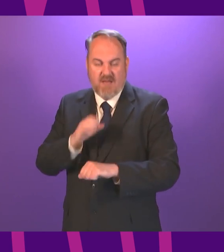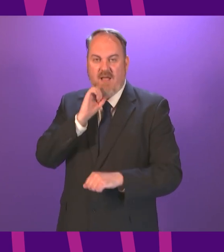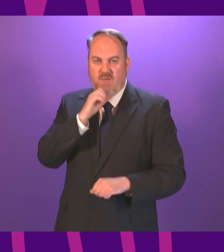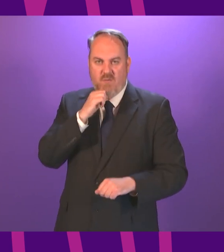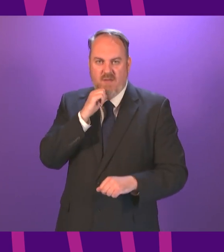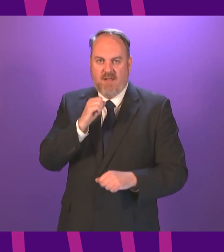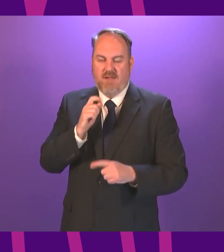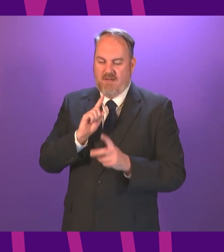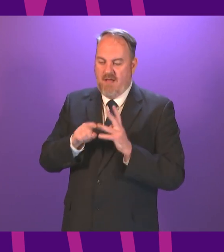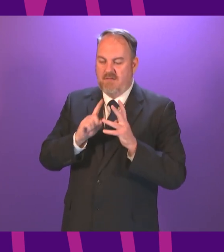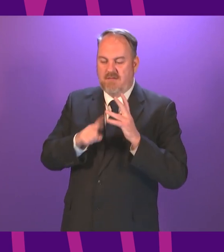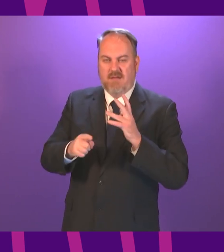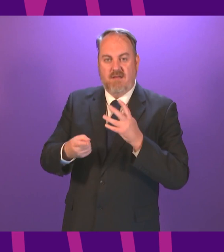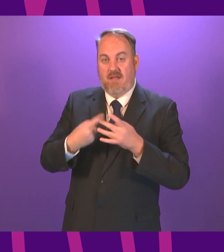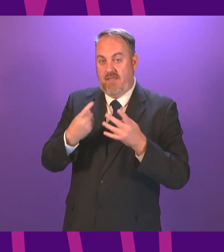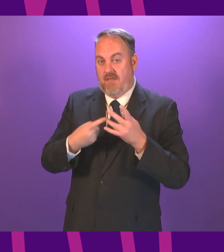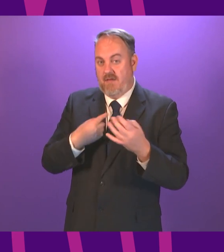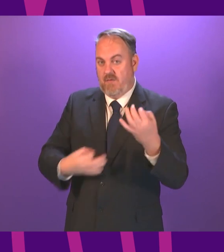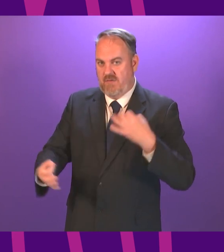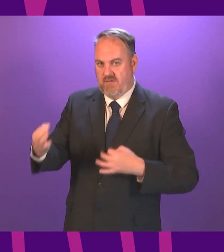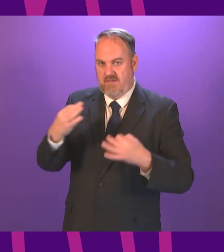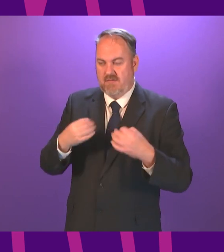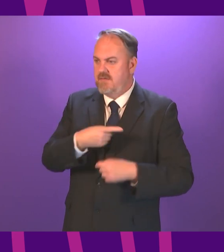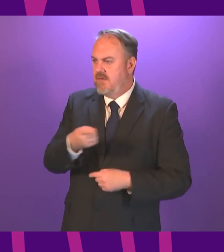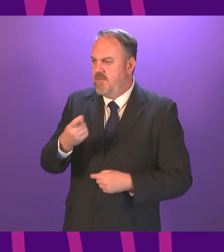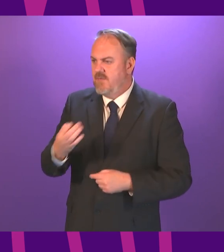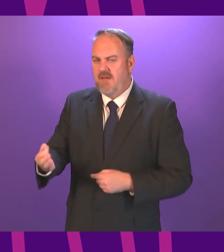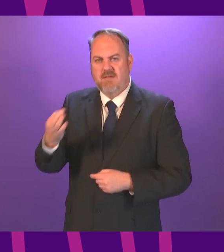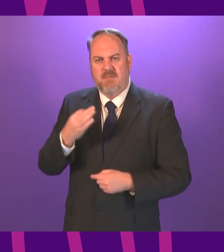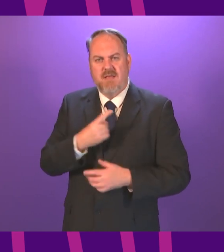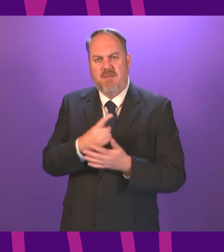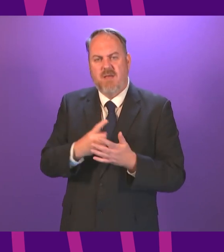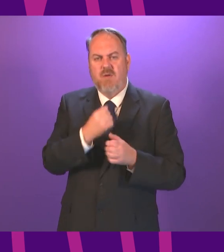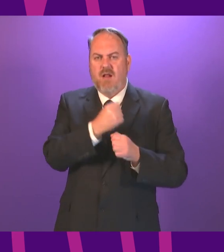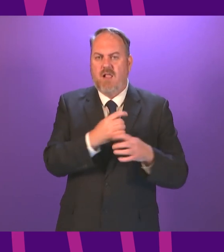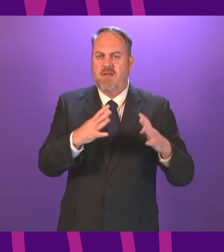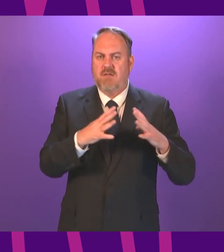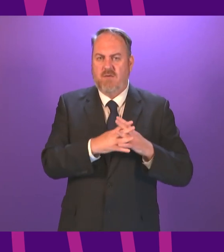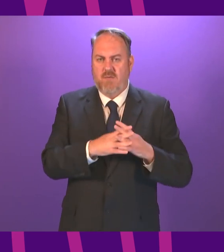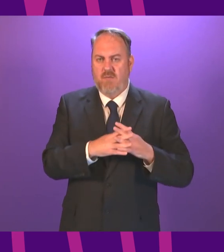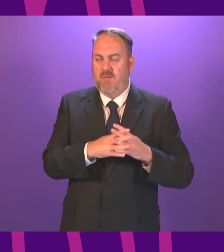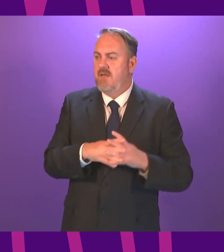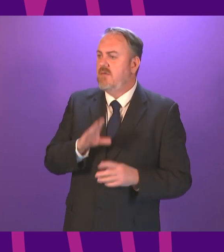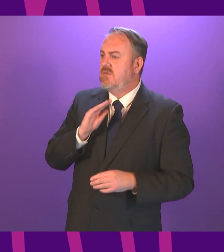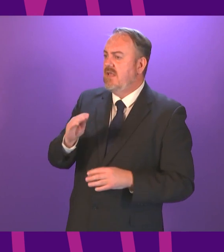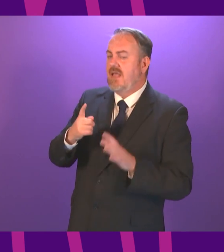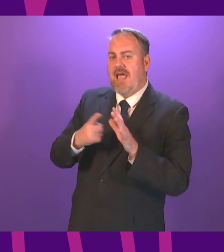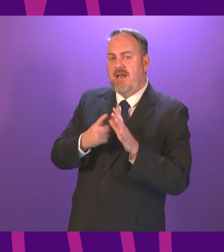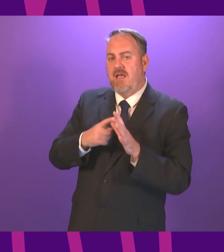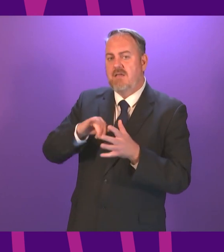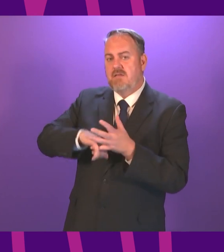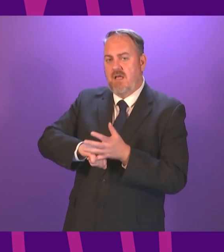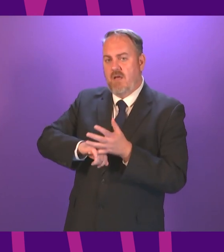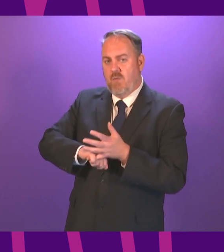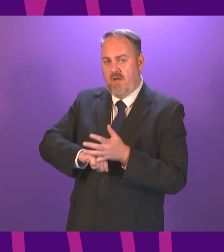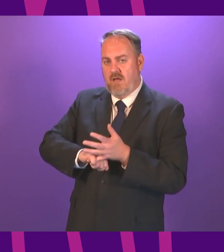of other issues that were raised if I may a number of people have rightly asked me about Glasgow and can I say to Anna Sauer who has spoken well this